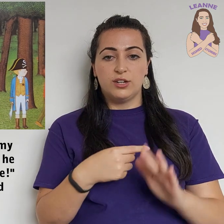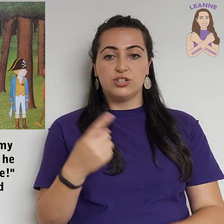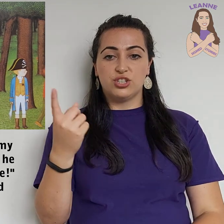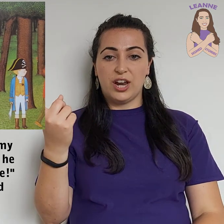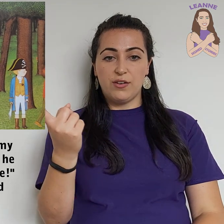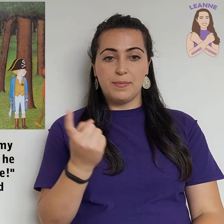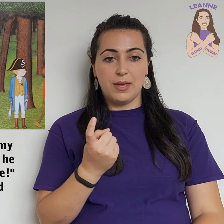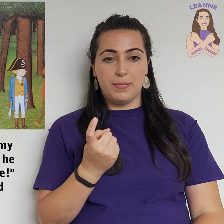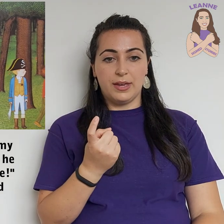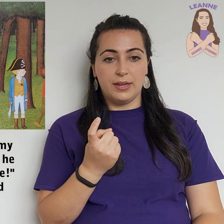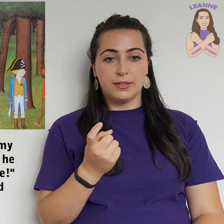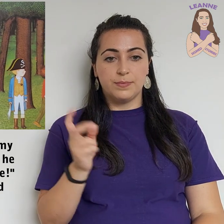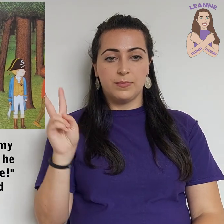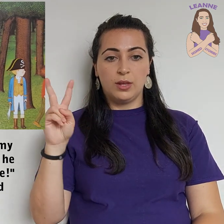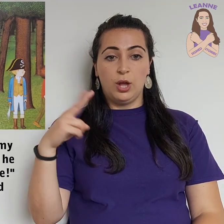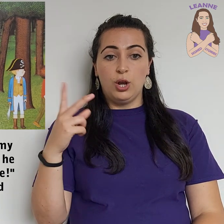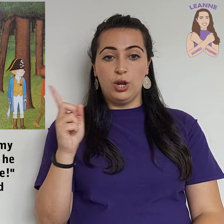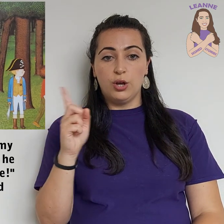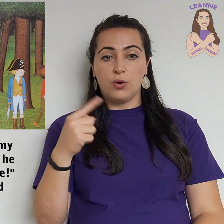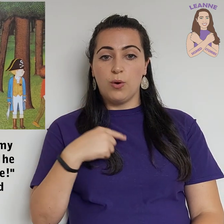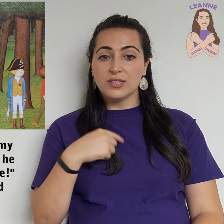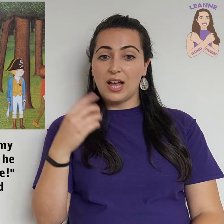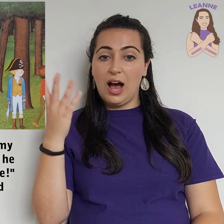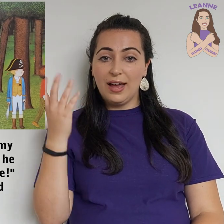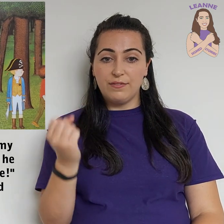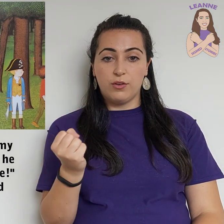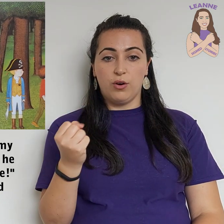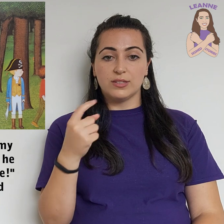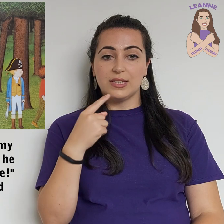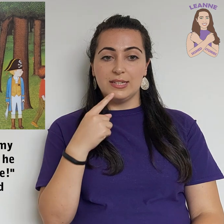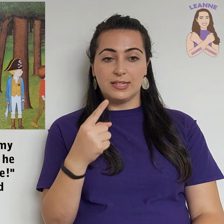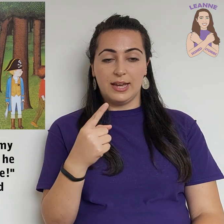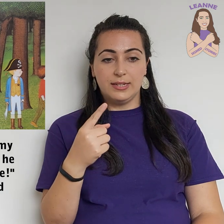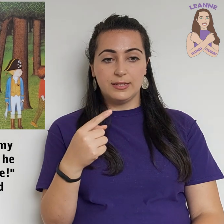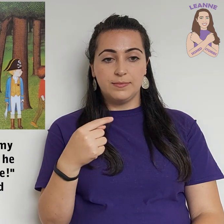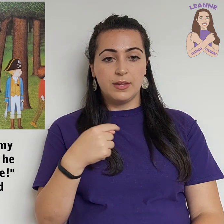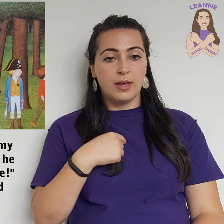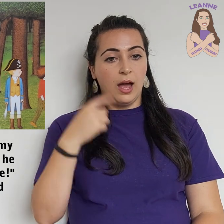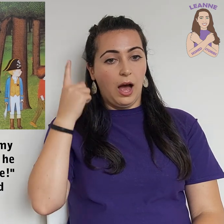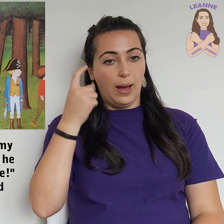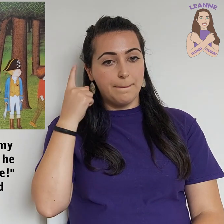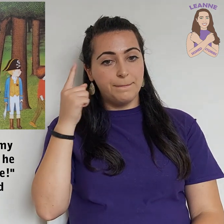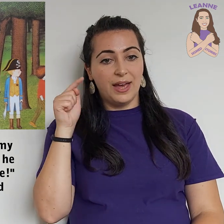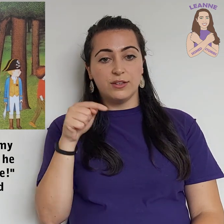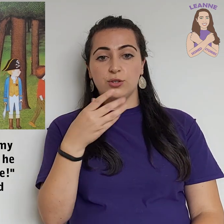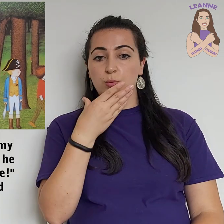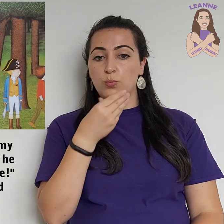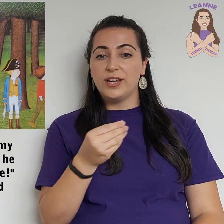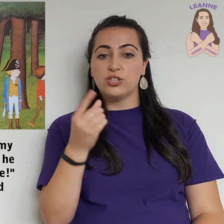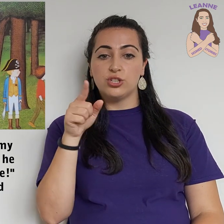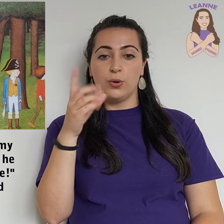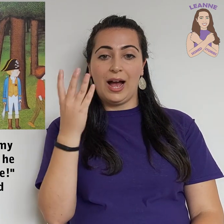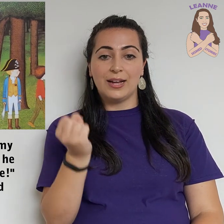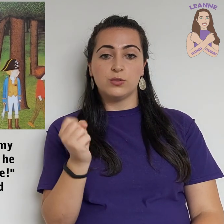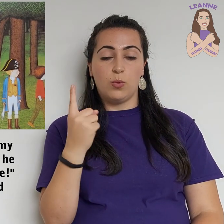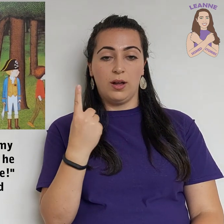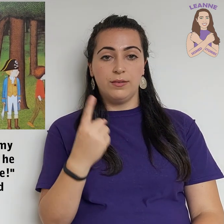Jeremy appeared. Look what I've got, he said. I bet you wish you had one.